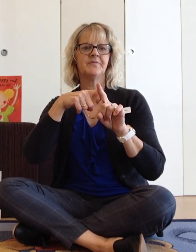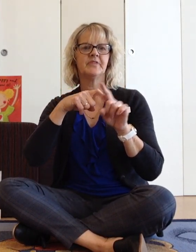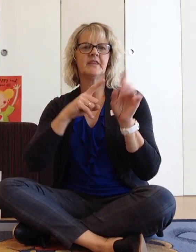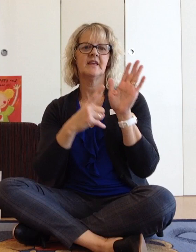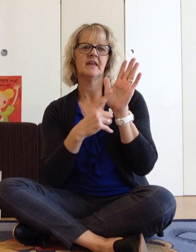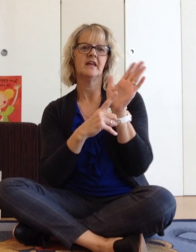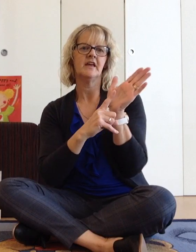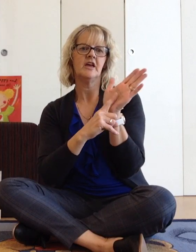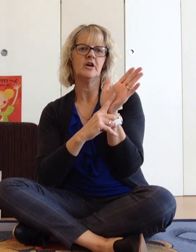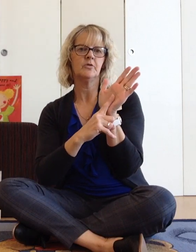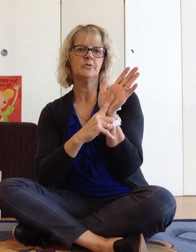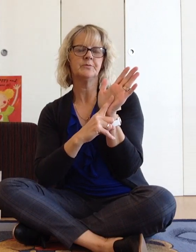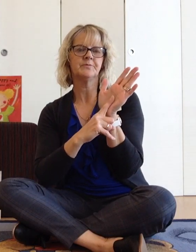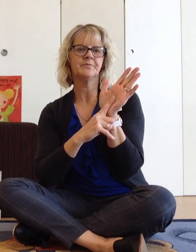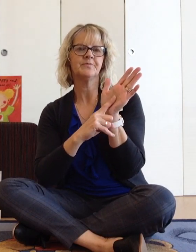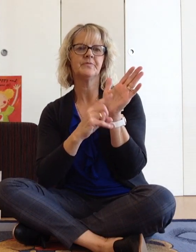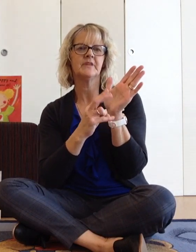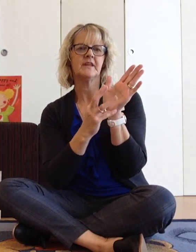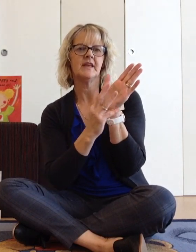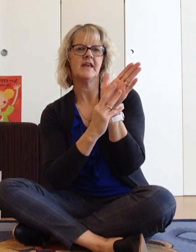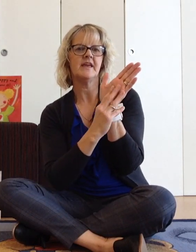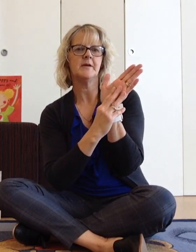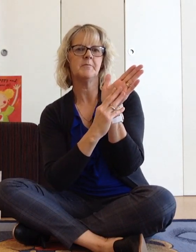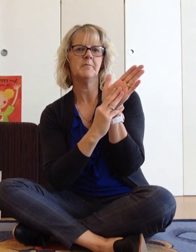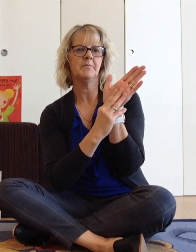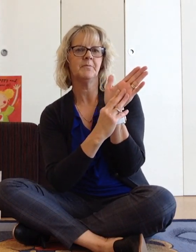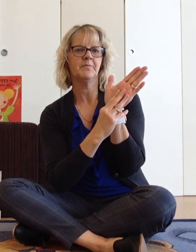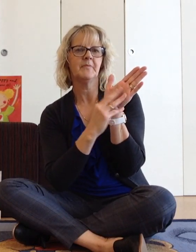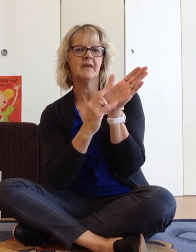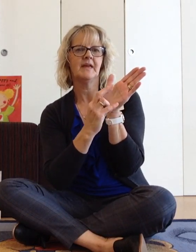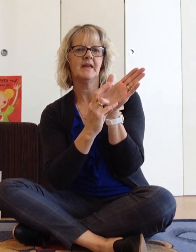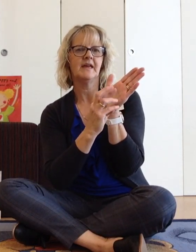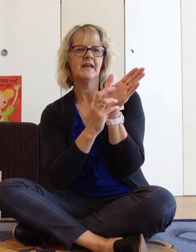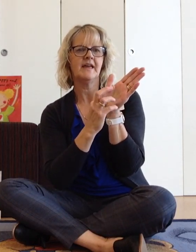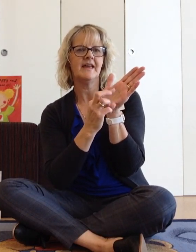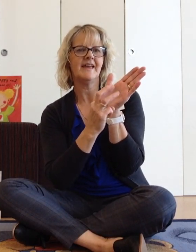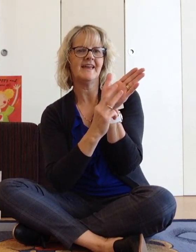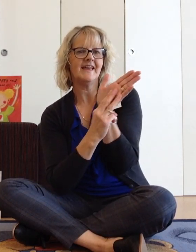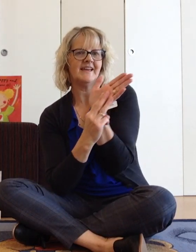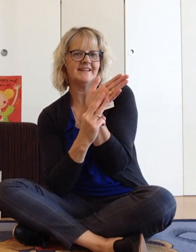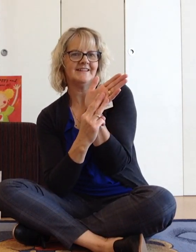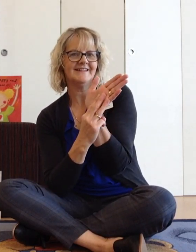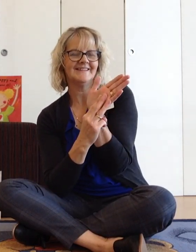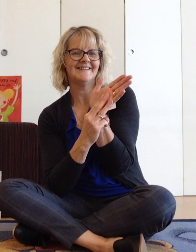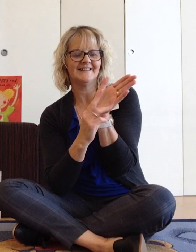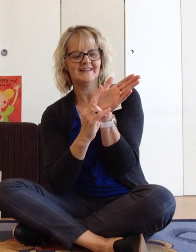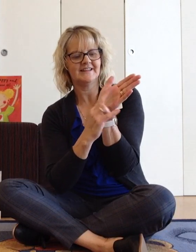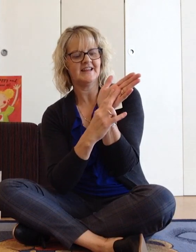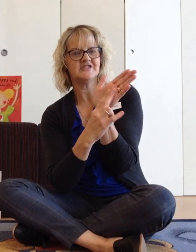L, M, N, N,